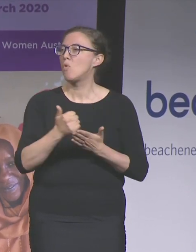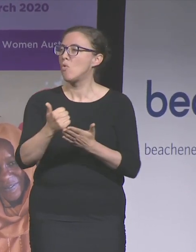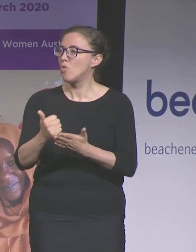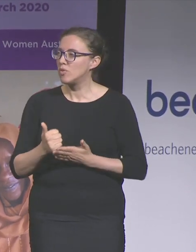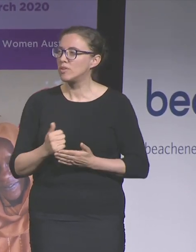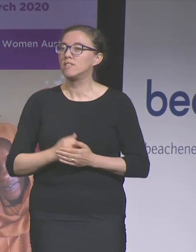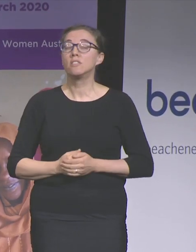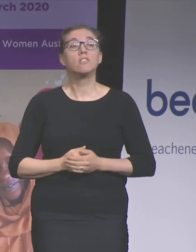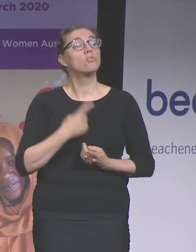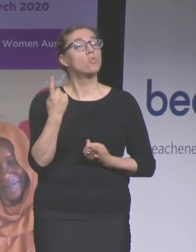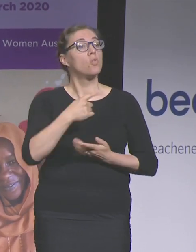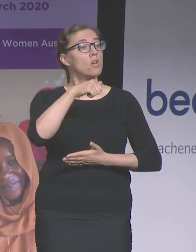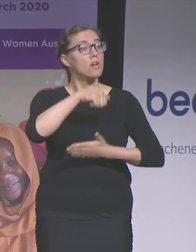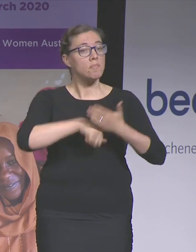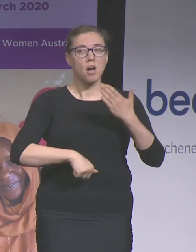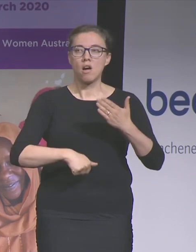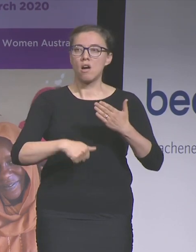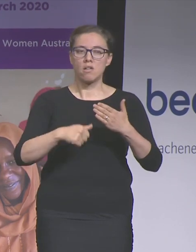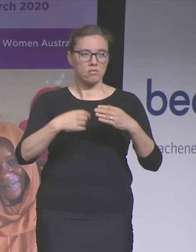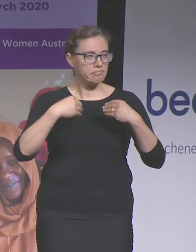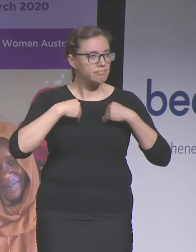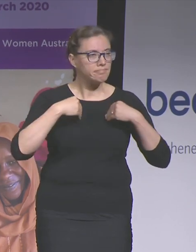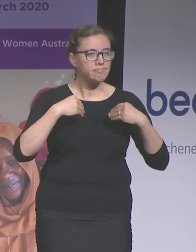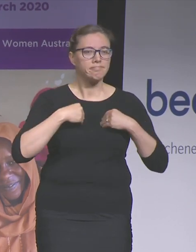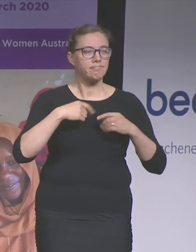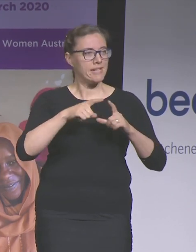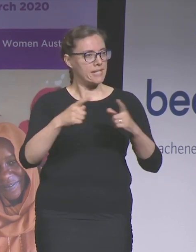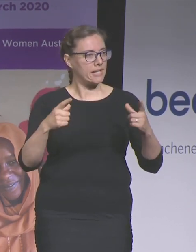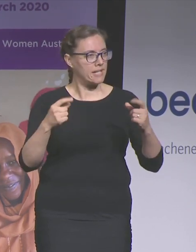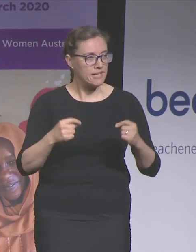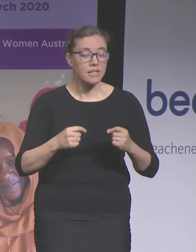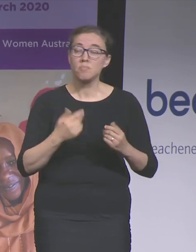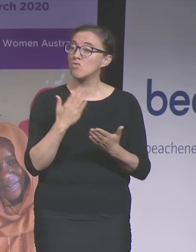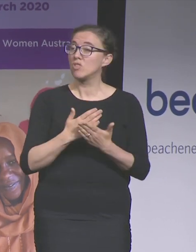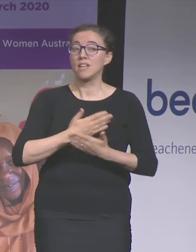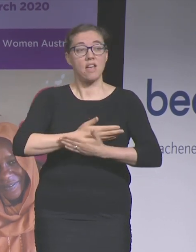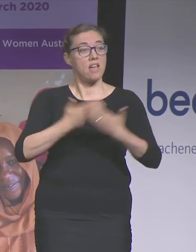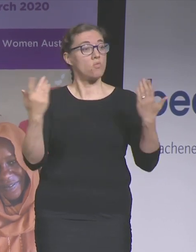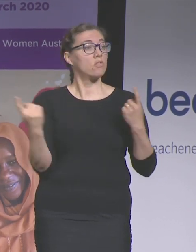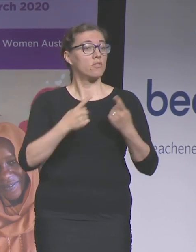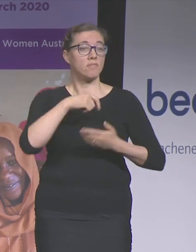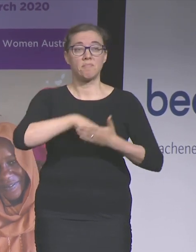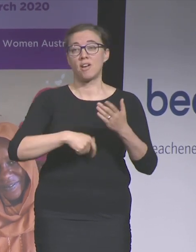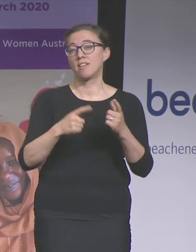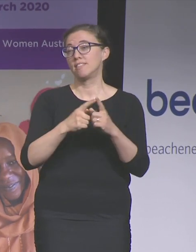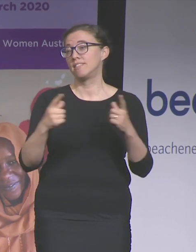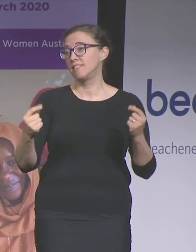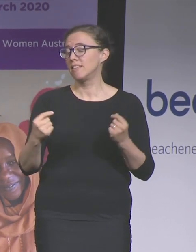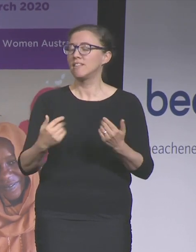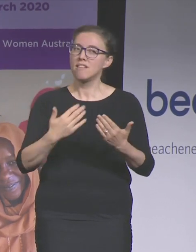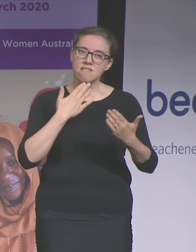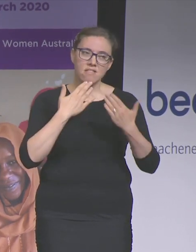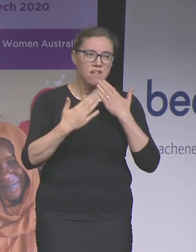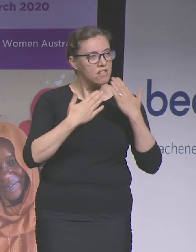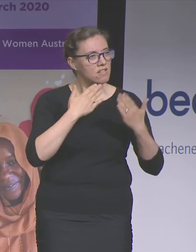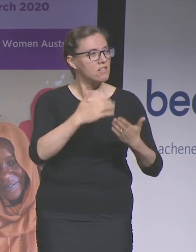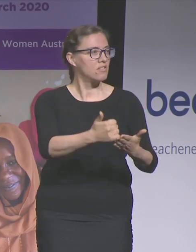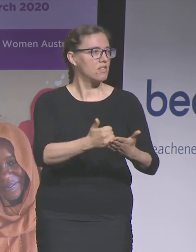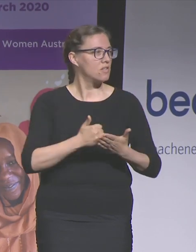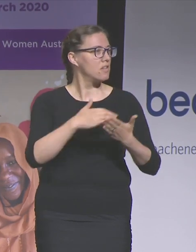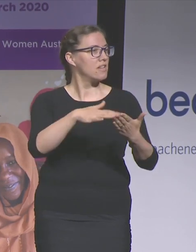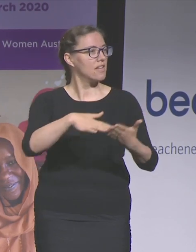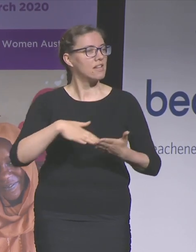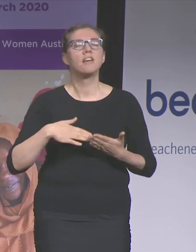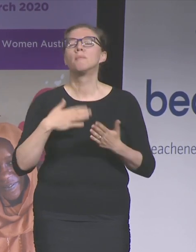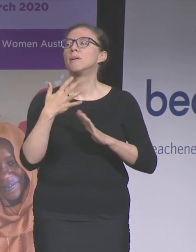brought corporate tickets, but everybody that bought a ticket here today. We really appreciate your support. And so that then